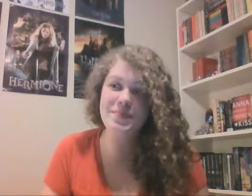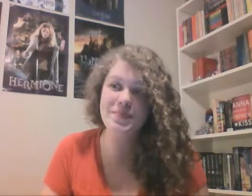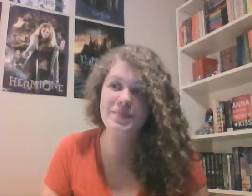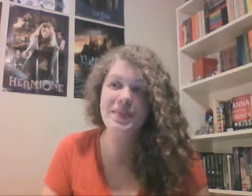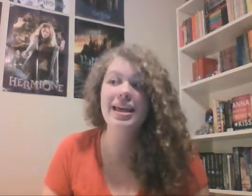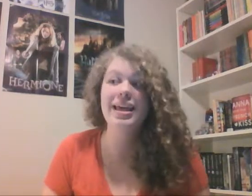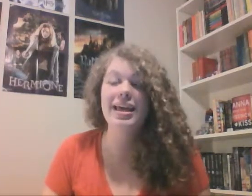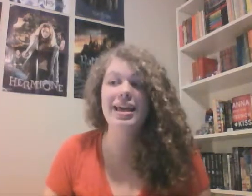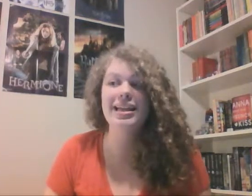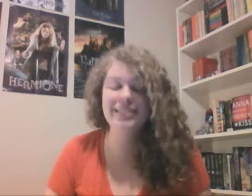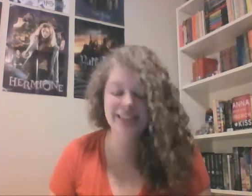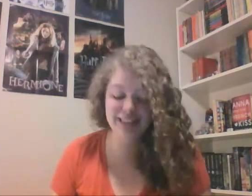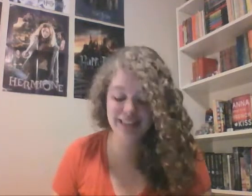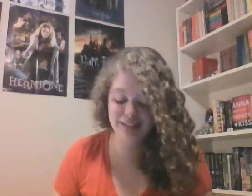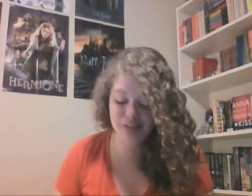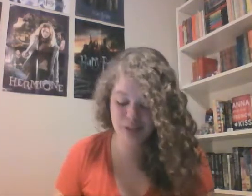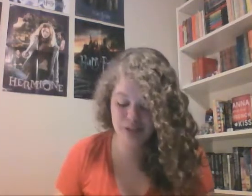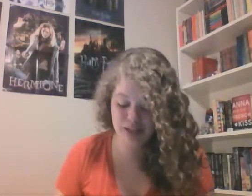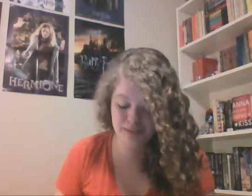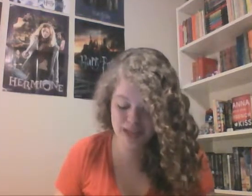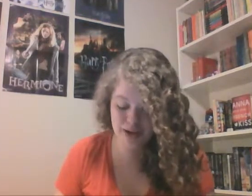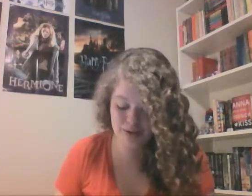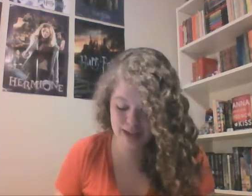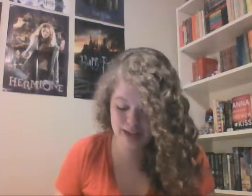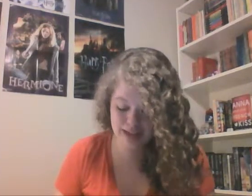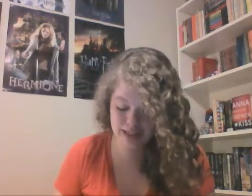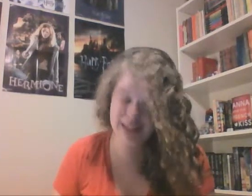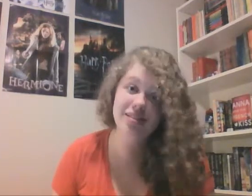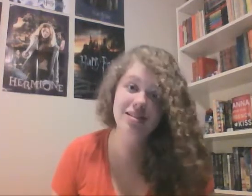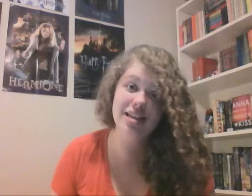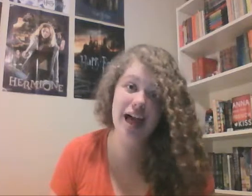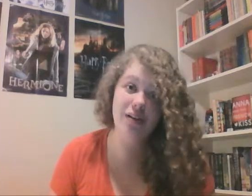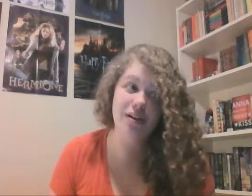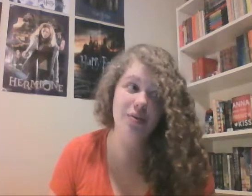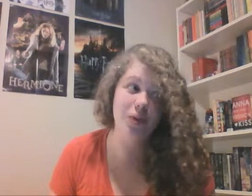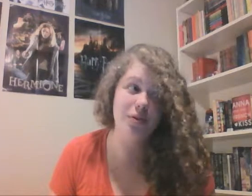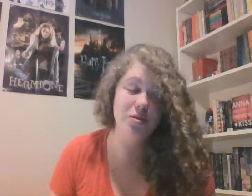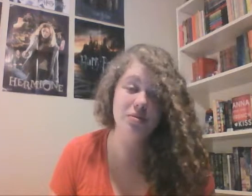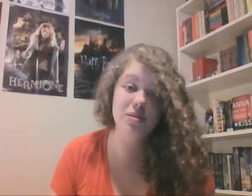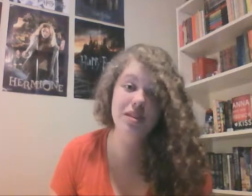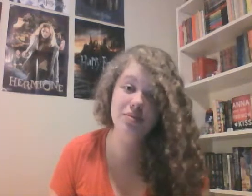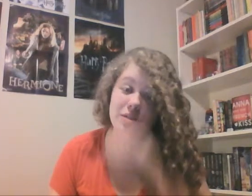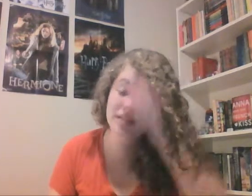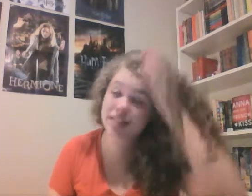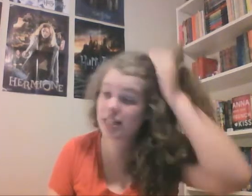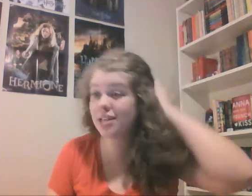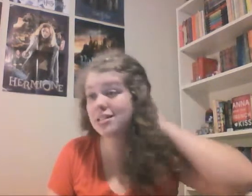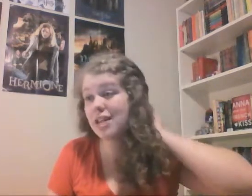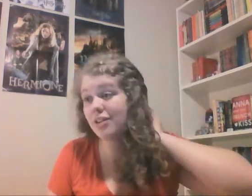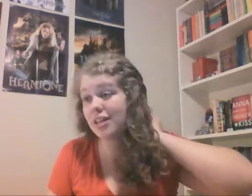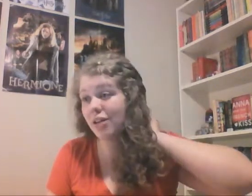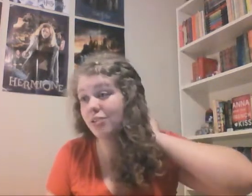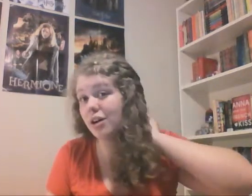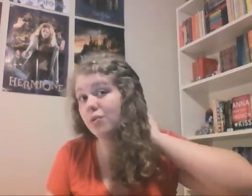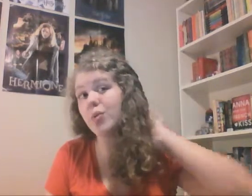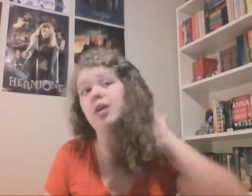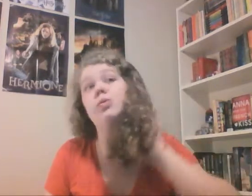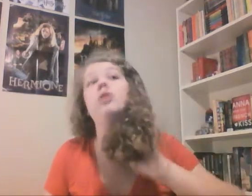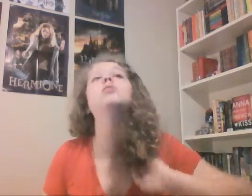hmm and Luke comes out and kills the alpha of the werewolves which means that he is now the alpha of the werewolves